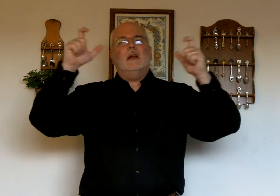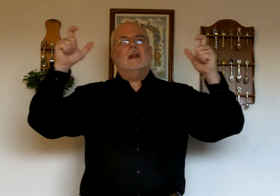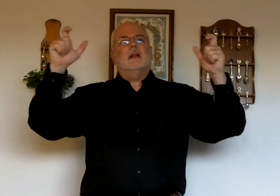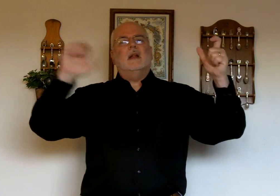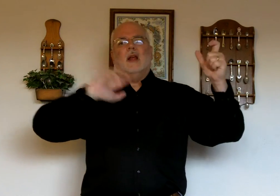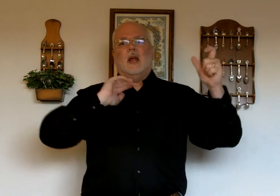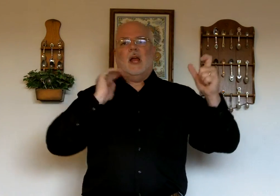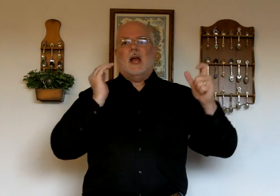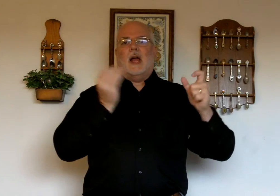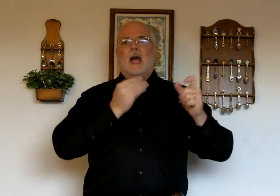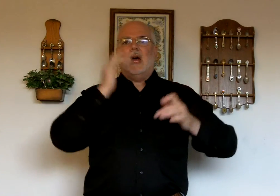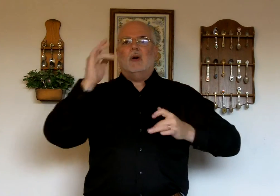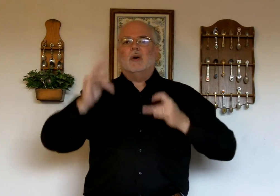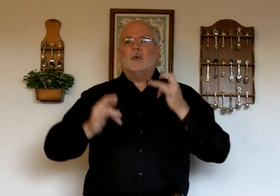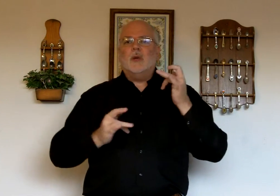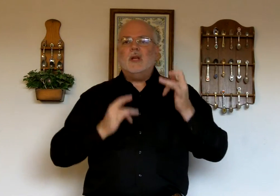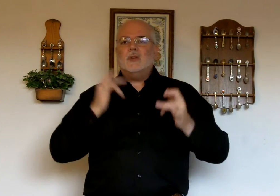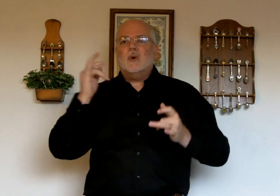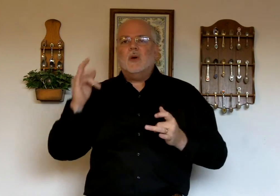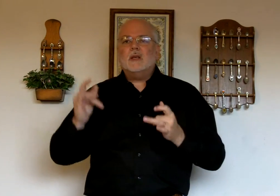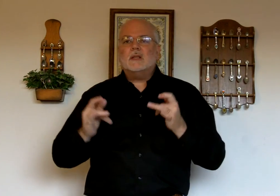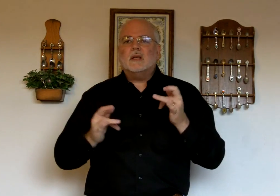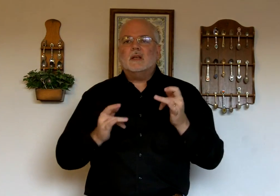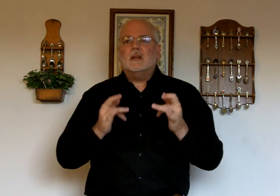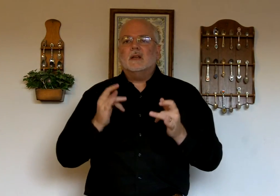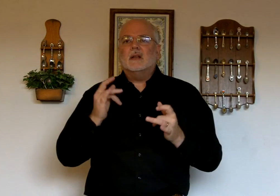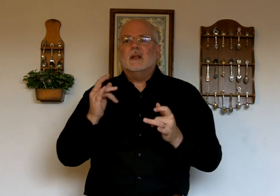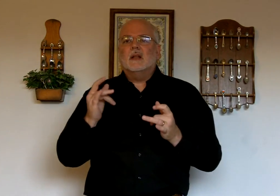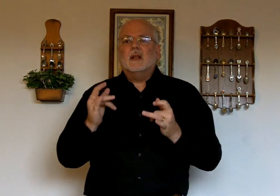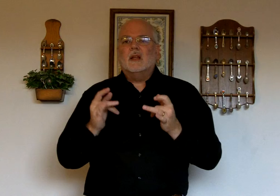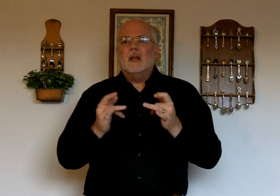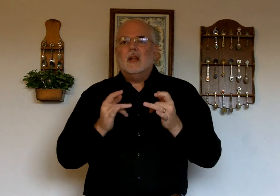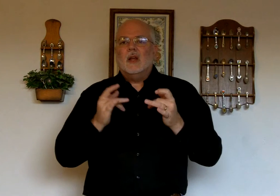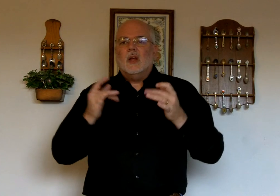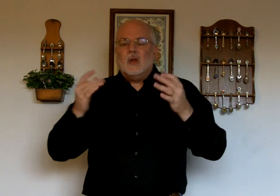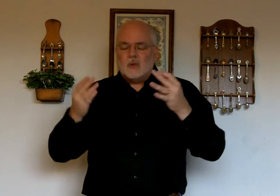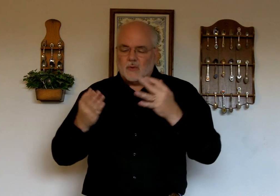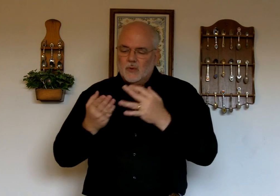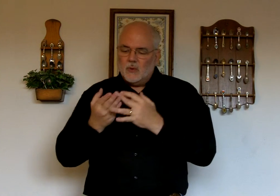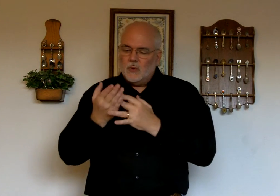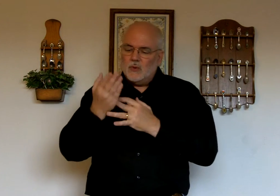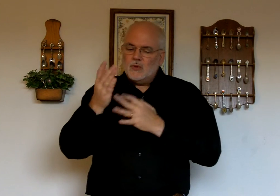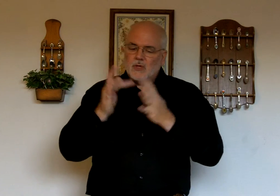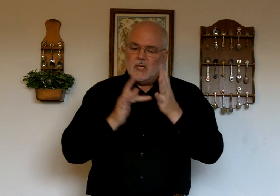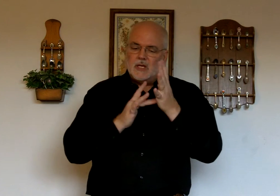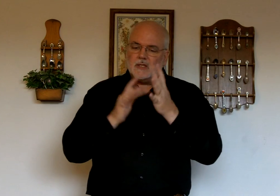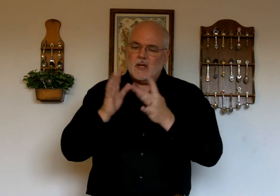things He hath hath rejoicing, through Jesus